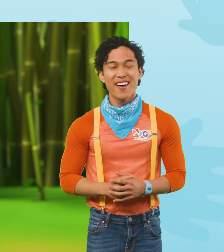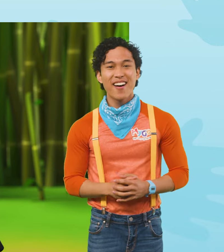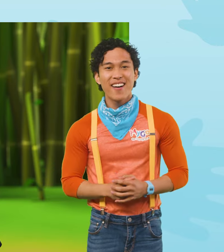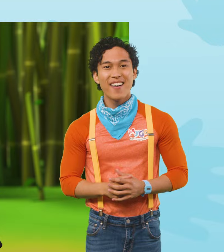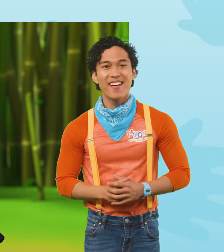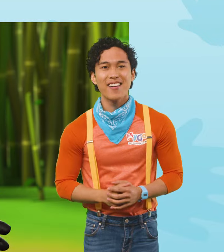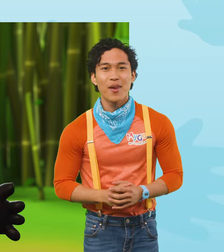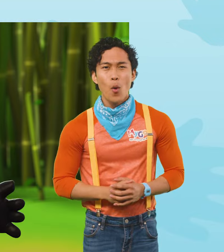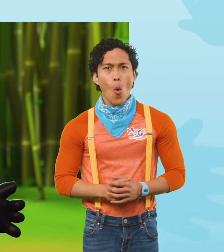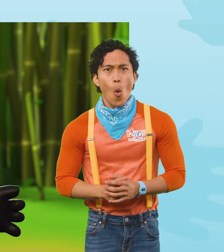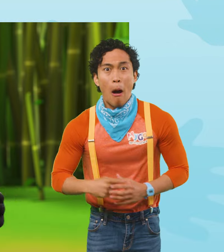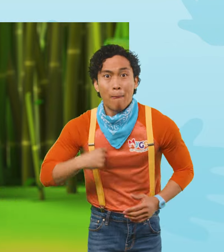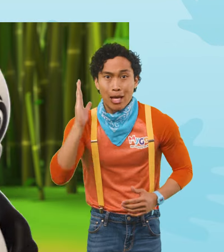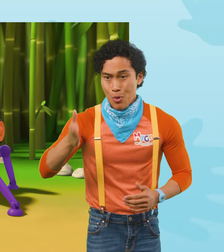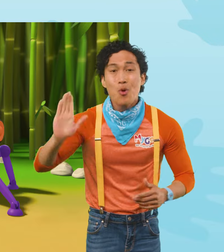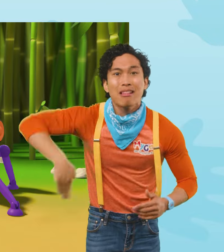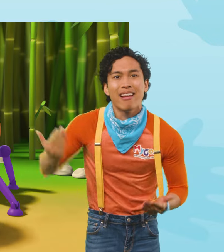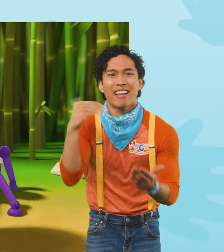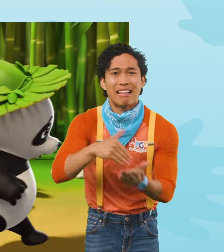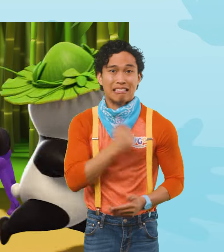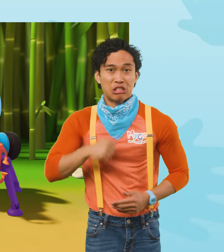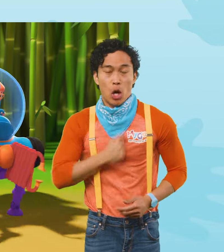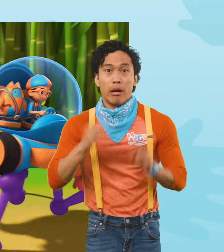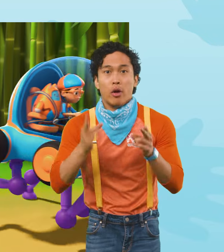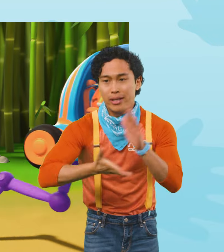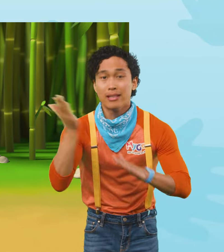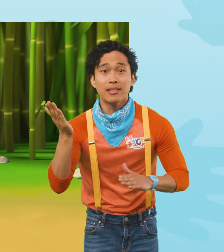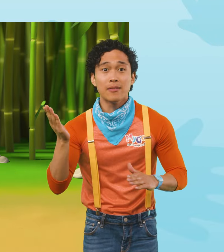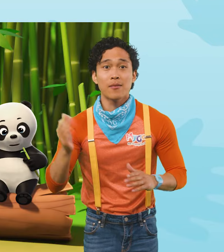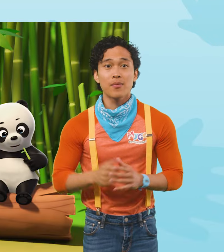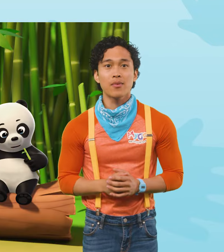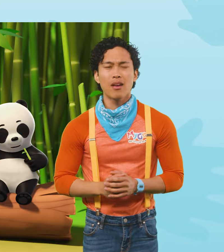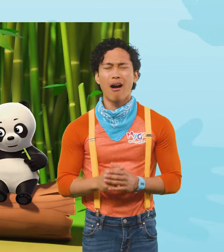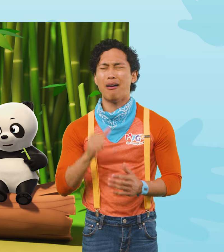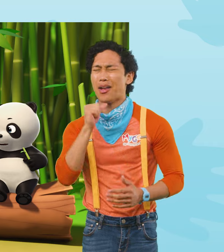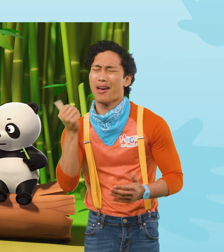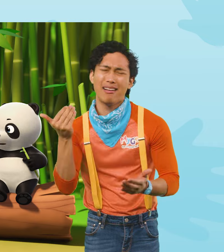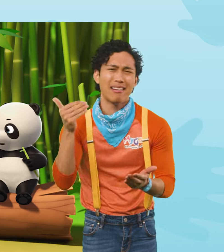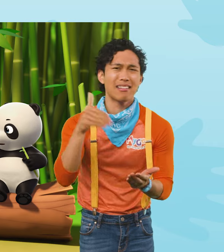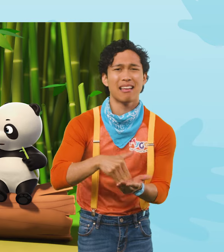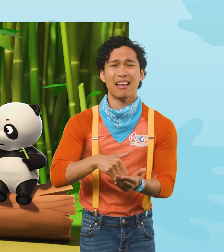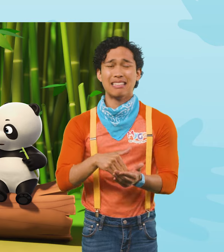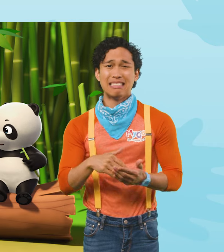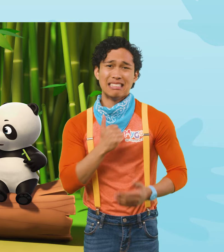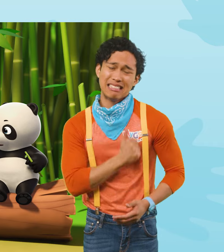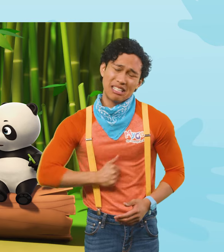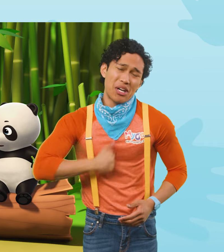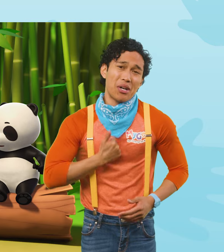Oh, no! I'm going to be late again! Sorry we need to go! Oh, not again! I'm sorry, but